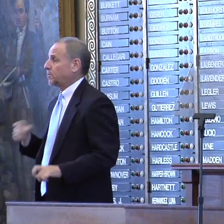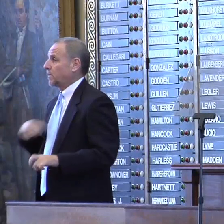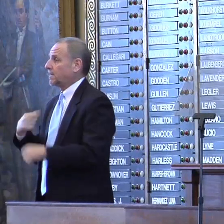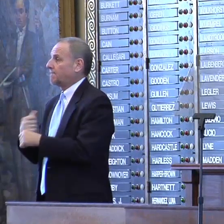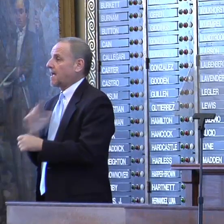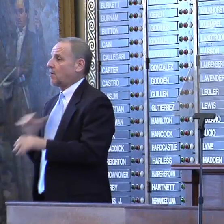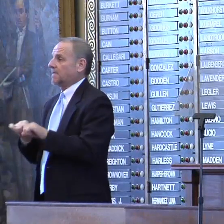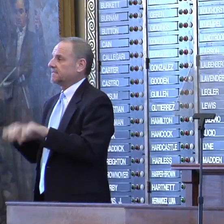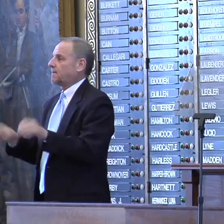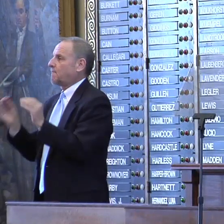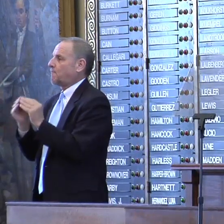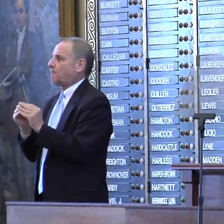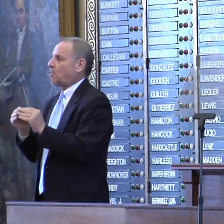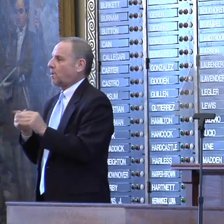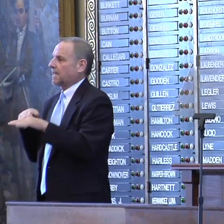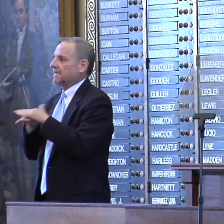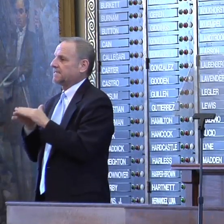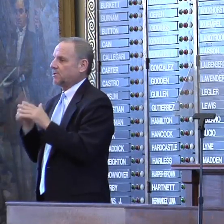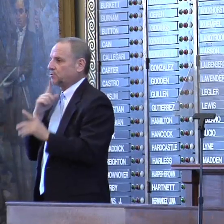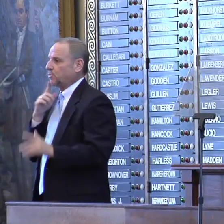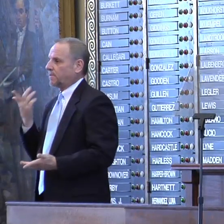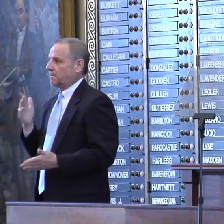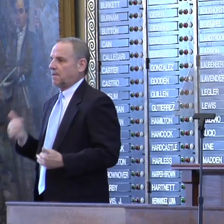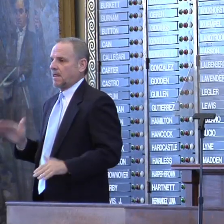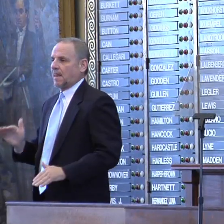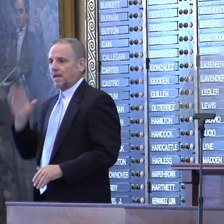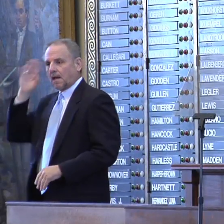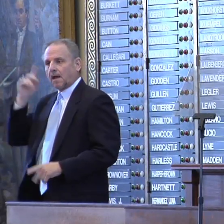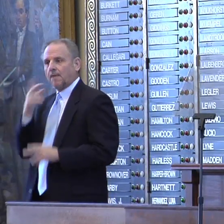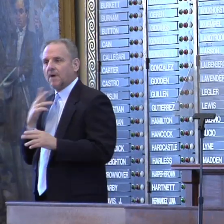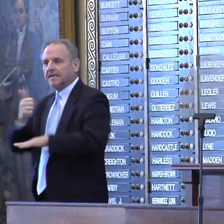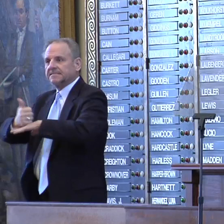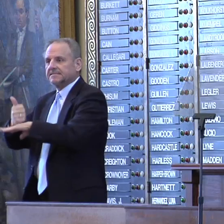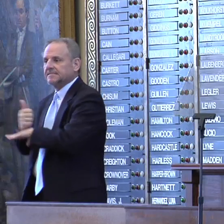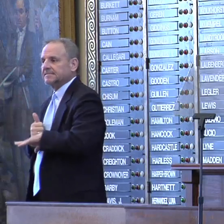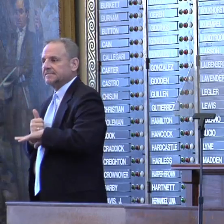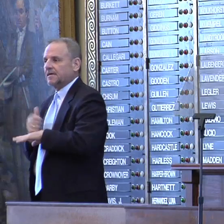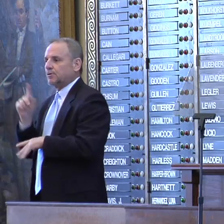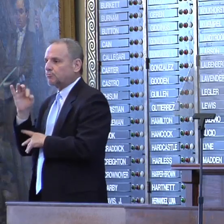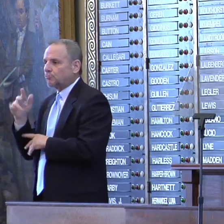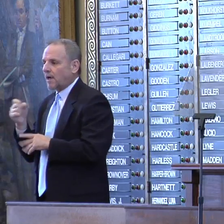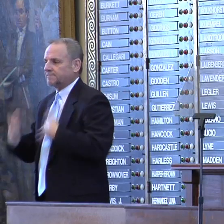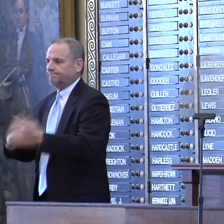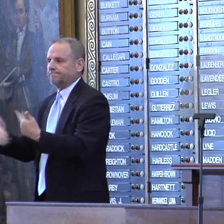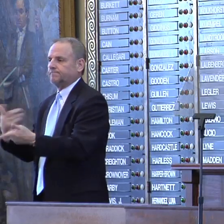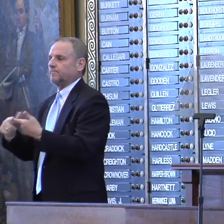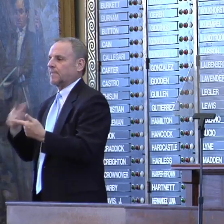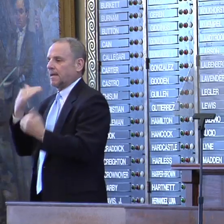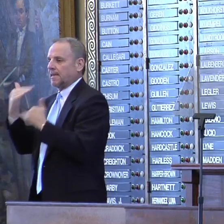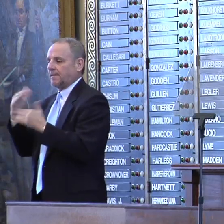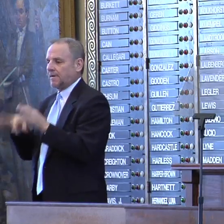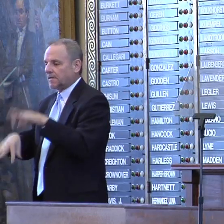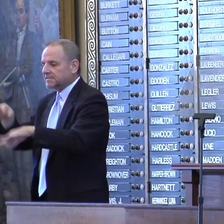to make our system more accessible to the little guy by setting up expedited trials and limited discovery for